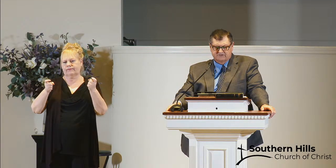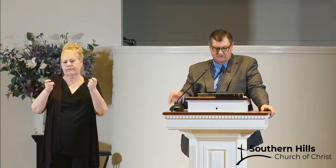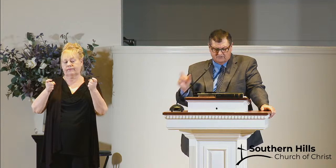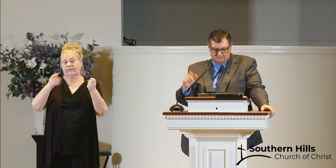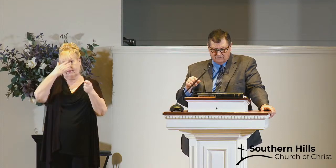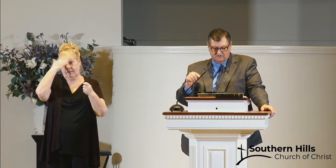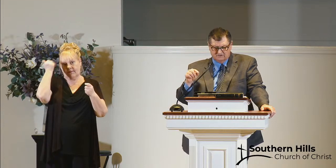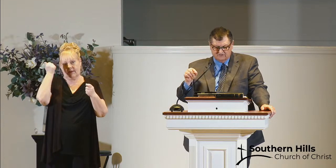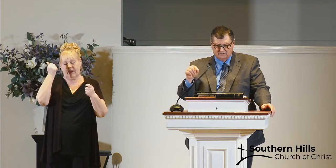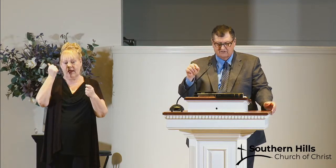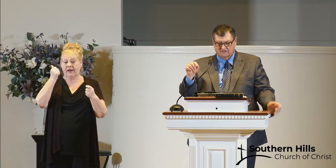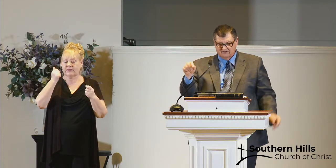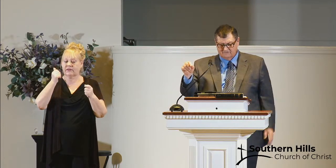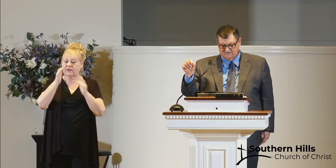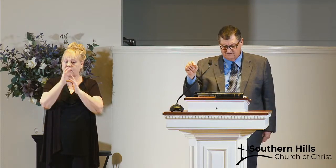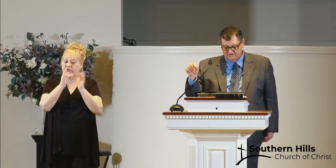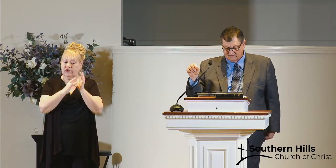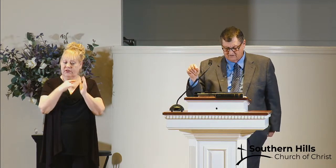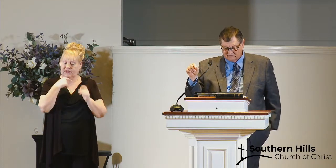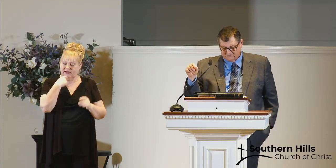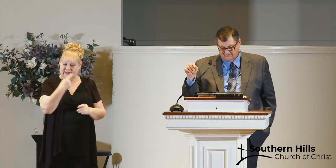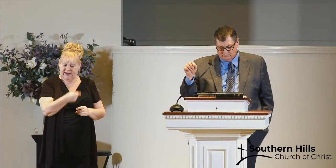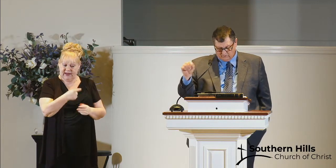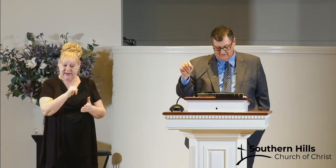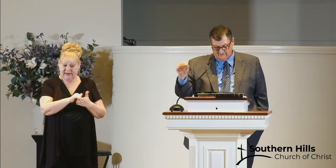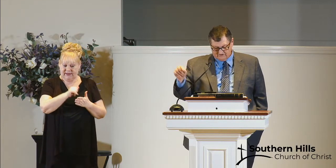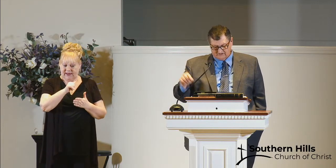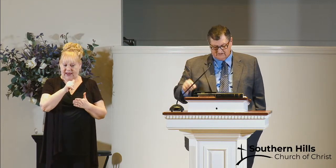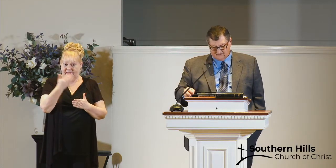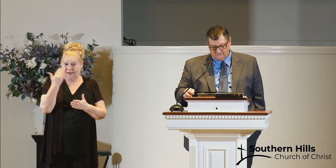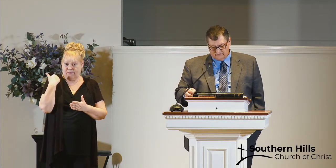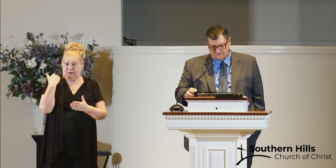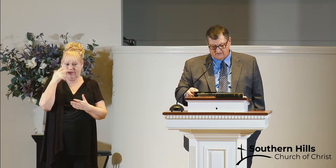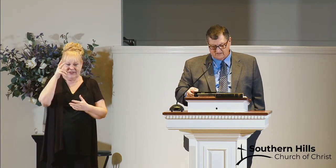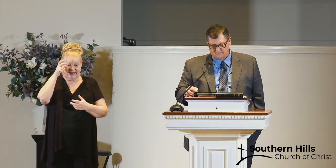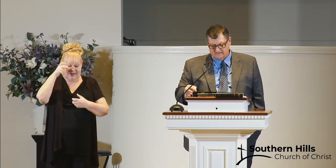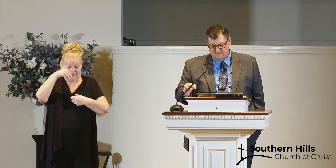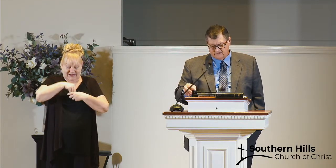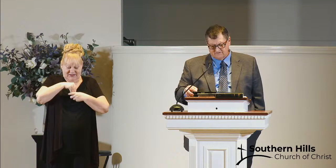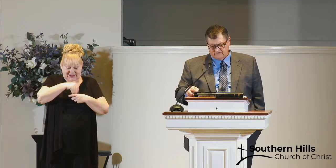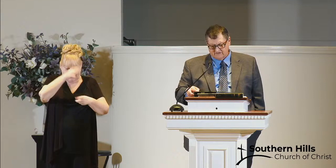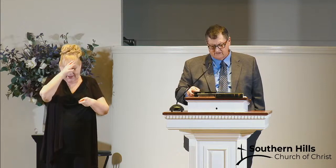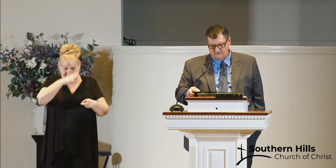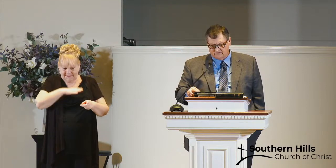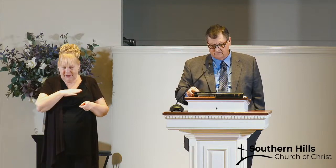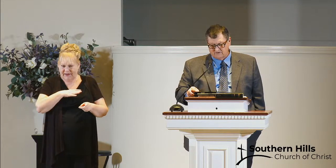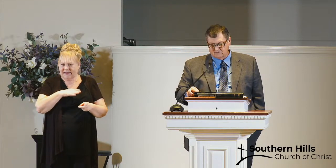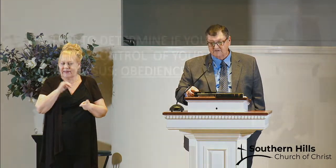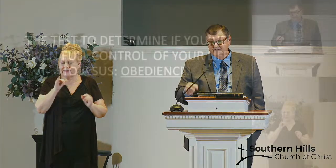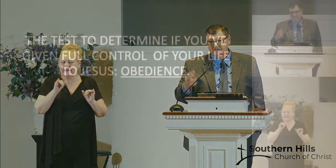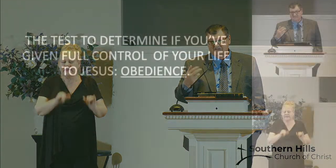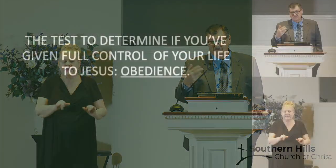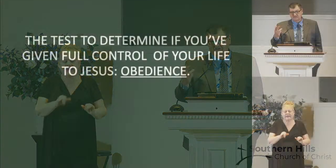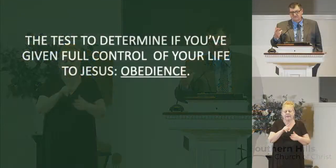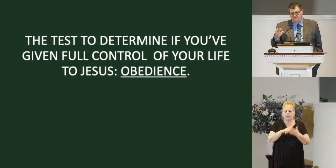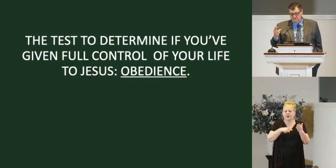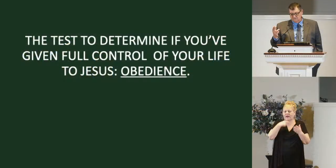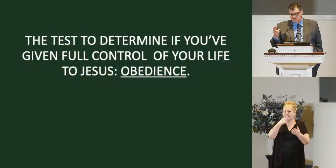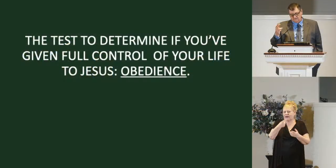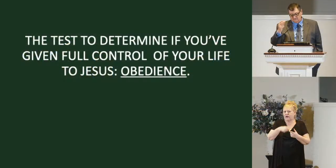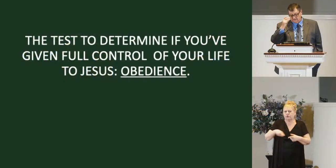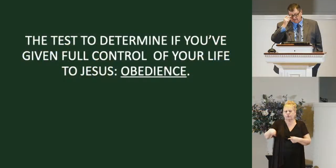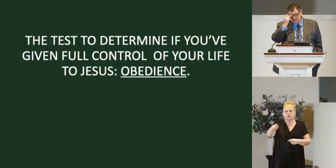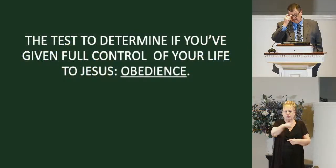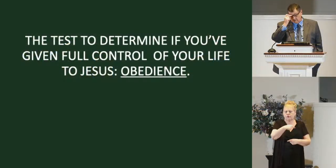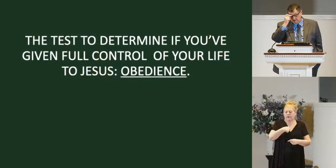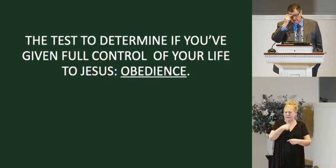because the commission that jesus gives to this previously demon possessed man is the very same commission that he's given to you